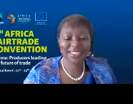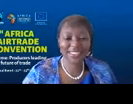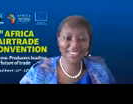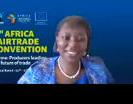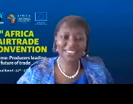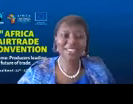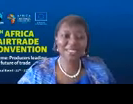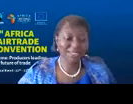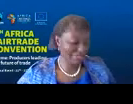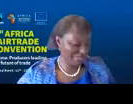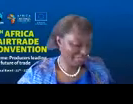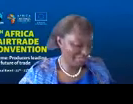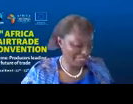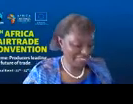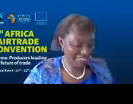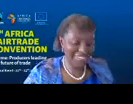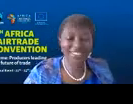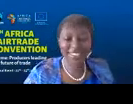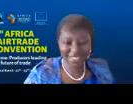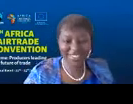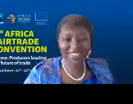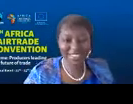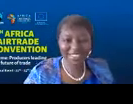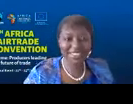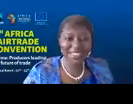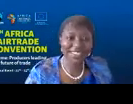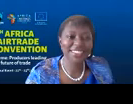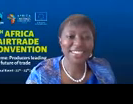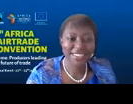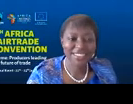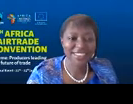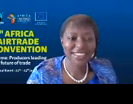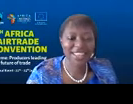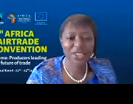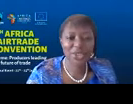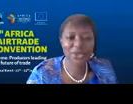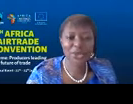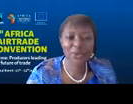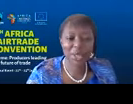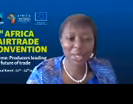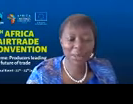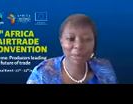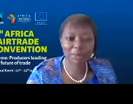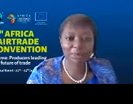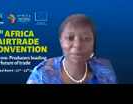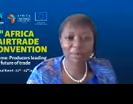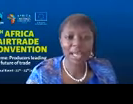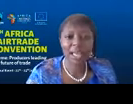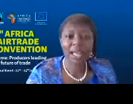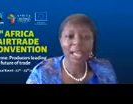Stellenbosch in the heart of the Wines here in the Western Cape. Thank you. Welcome.